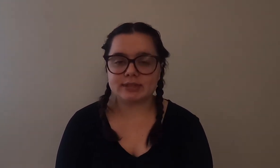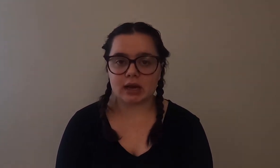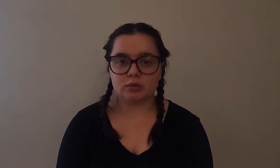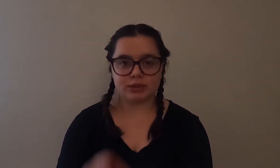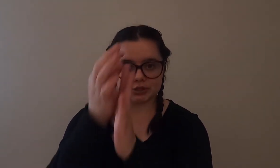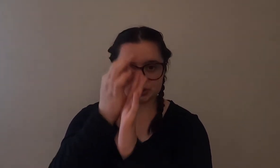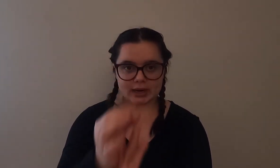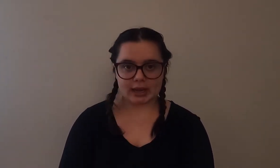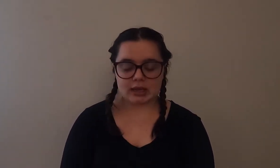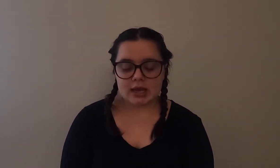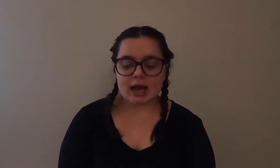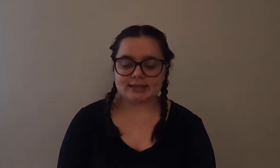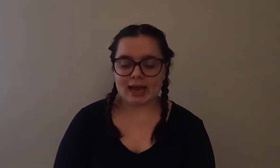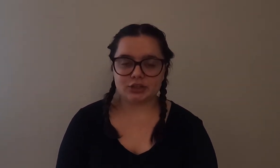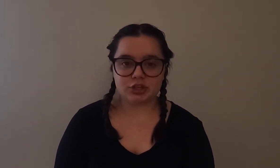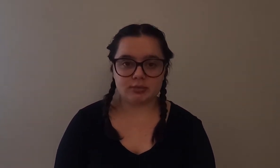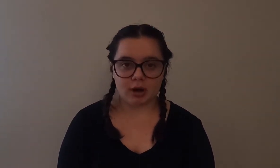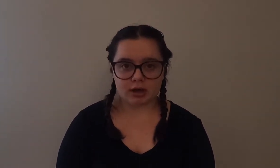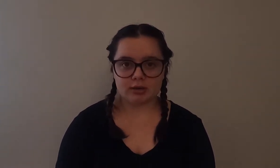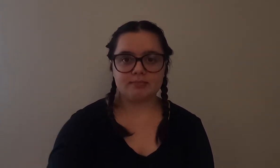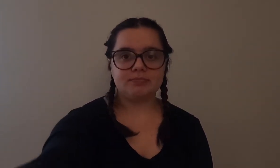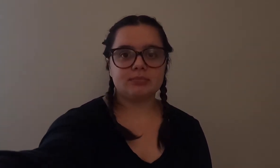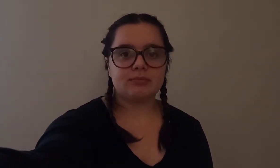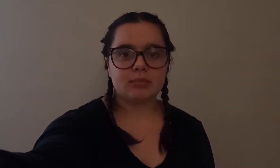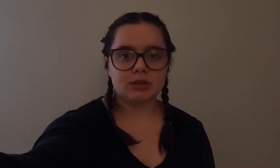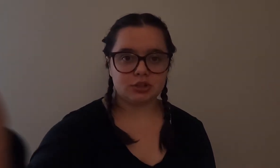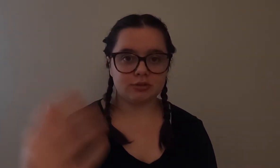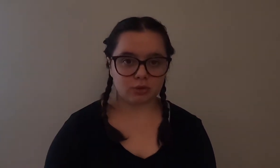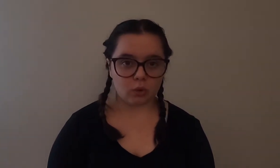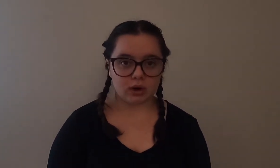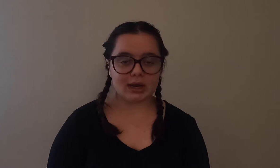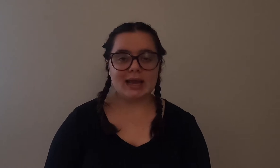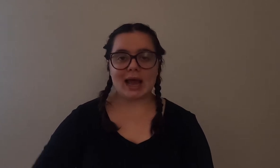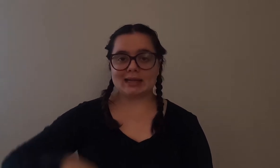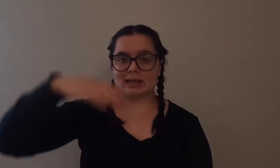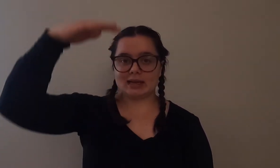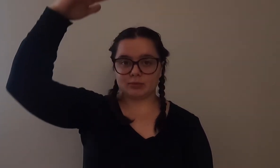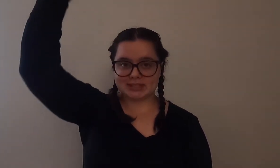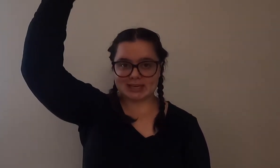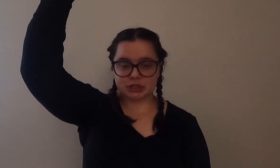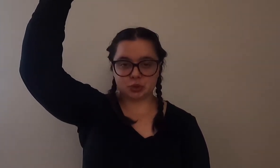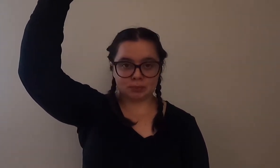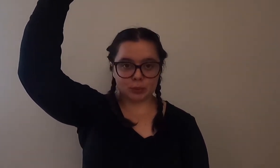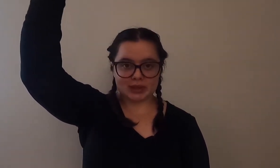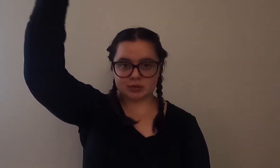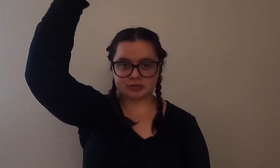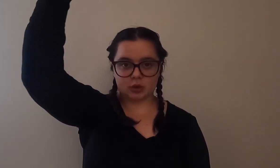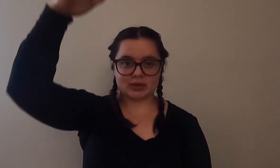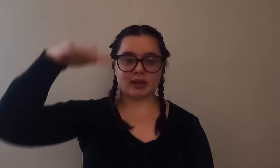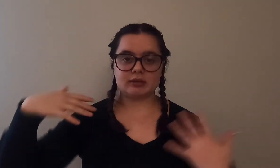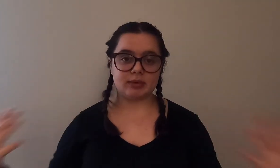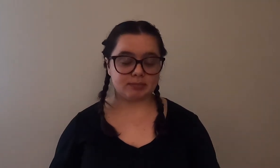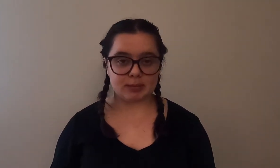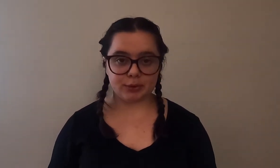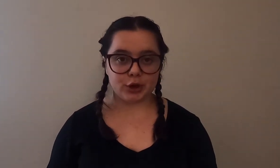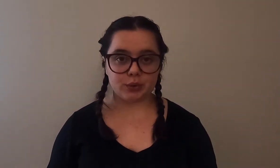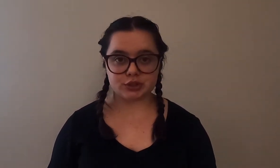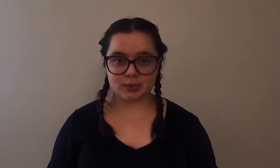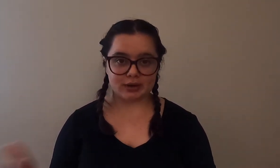down with a string attach it to the bottom to the floor and then it was attached to a buoy that was floating letting people know in surrounding